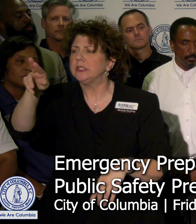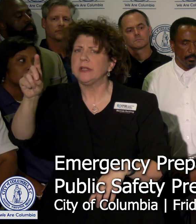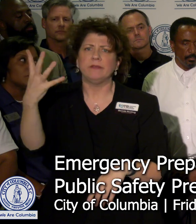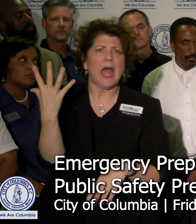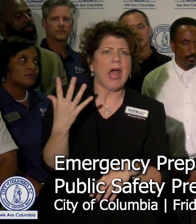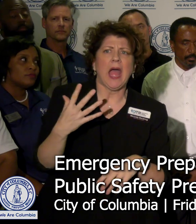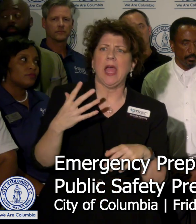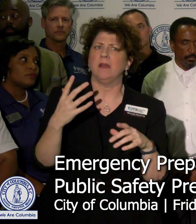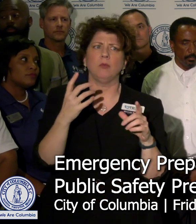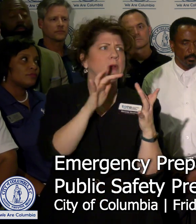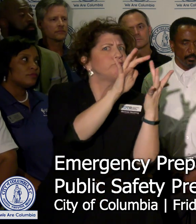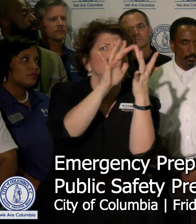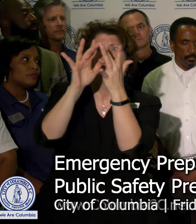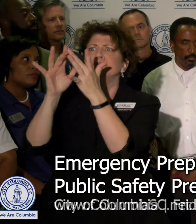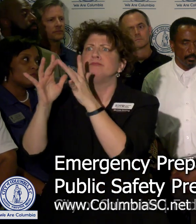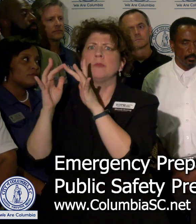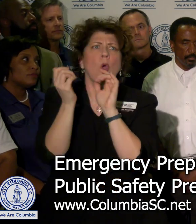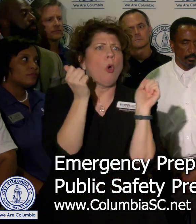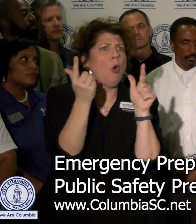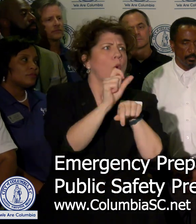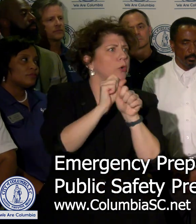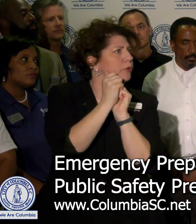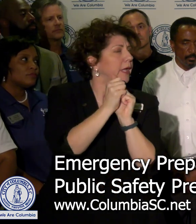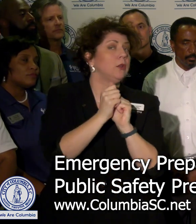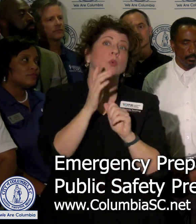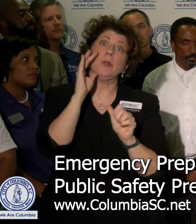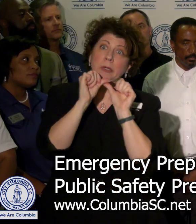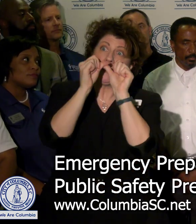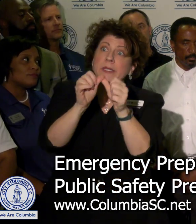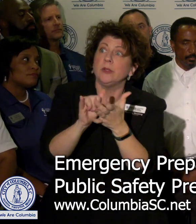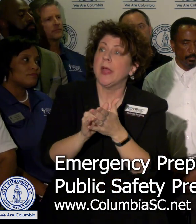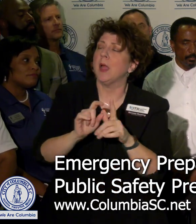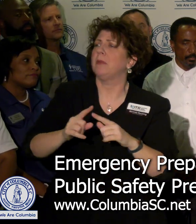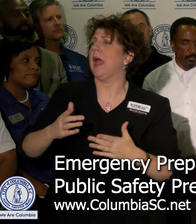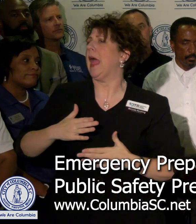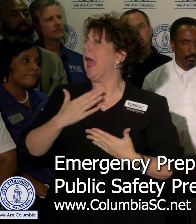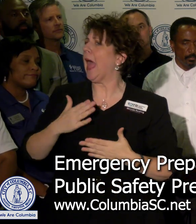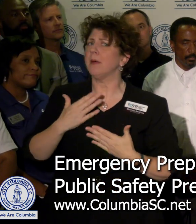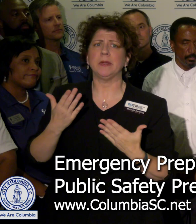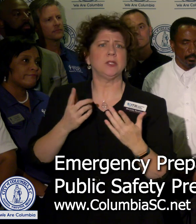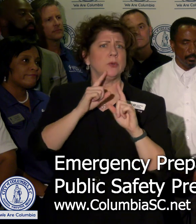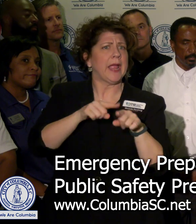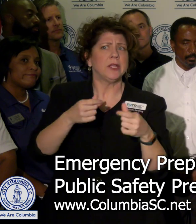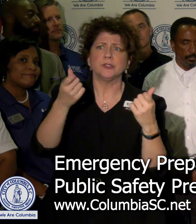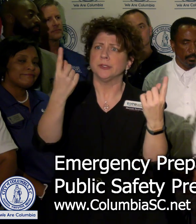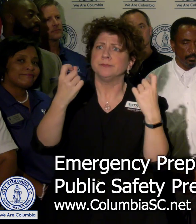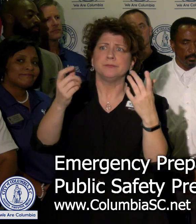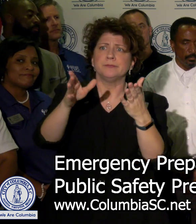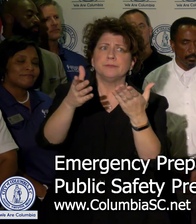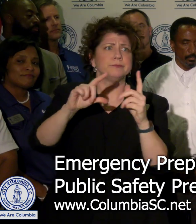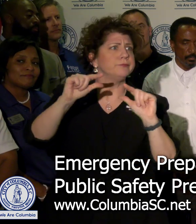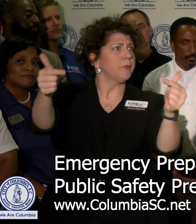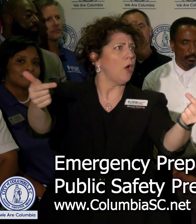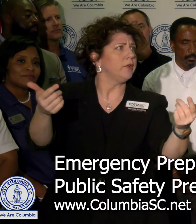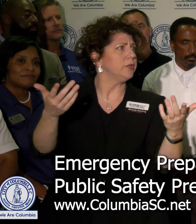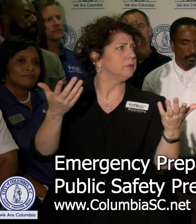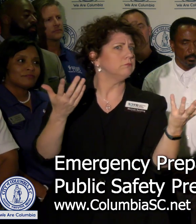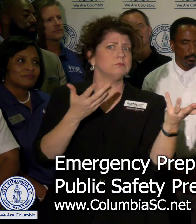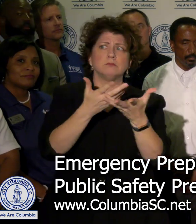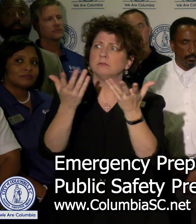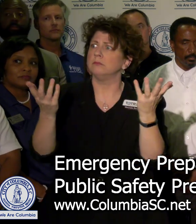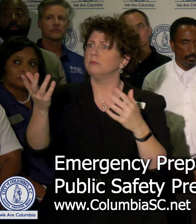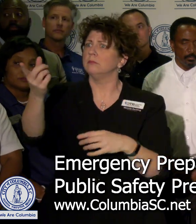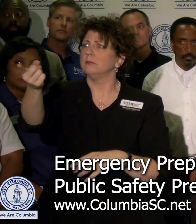these conversations. So we're working together and we're going to continue doing so. I'm happy to have any questions that myself.